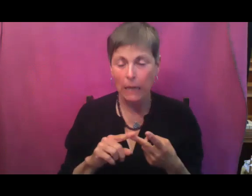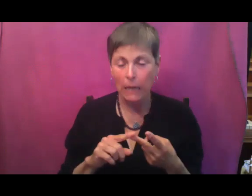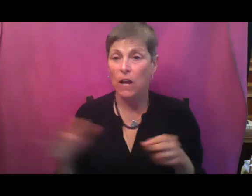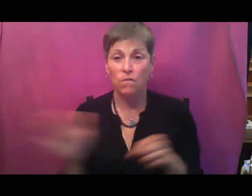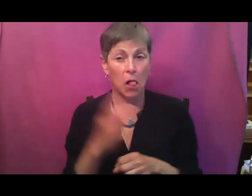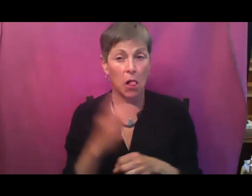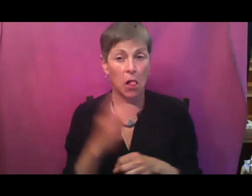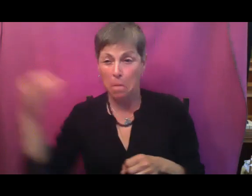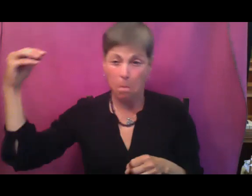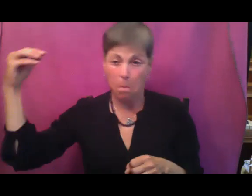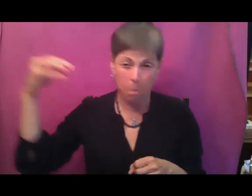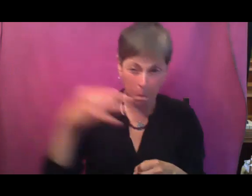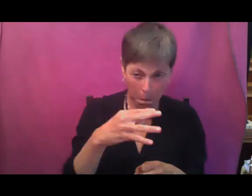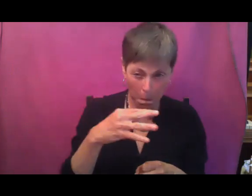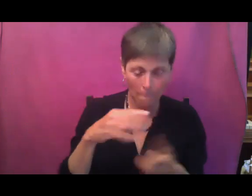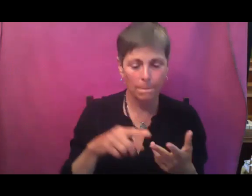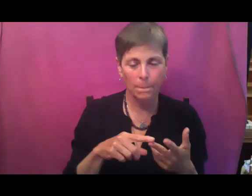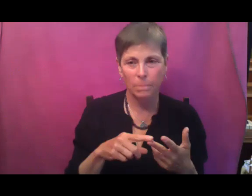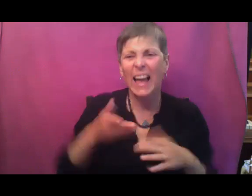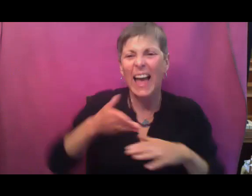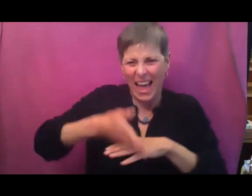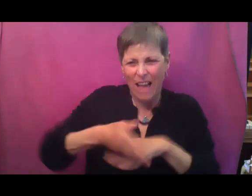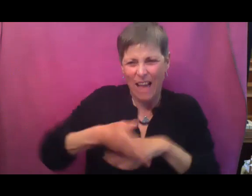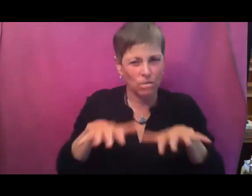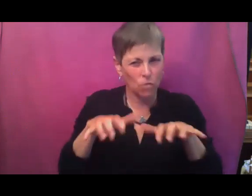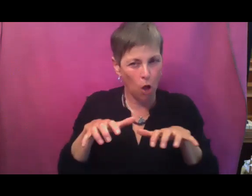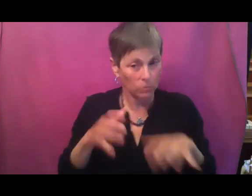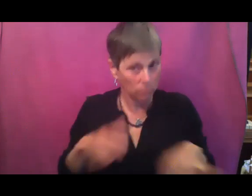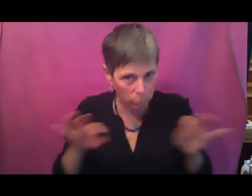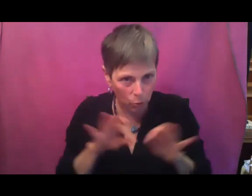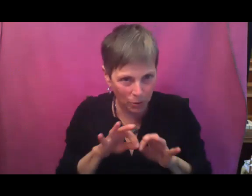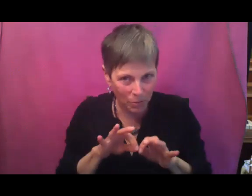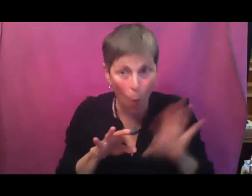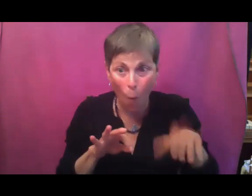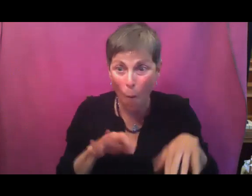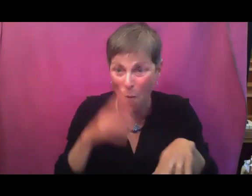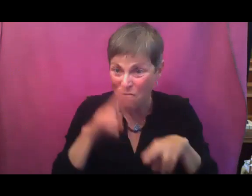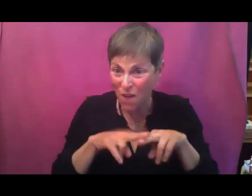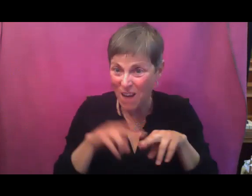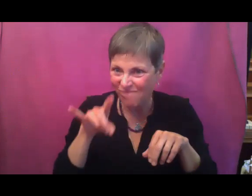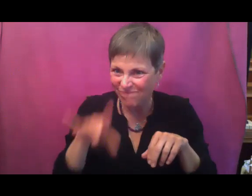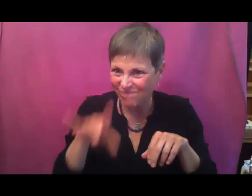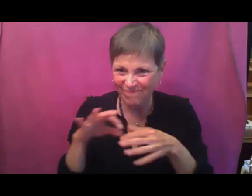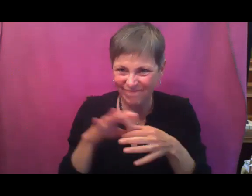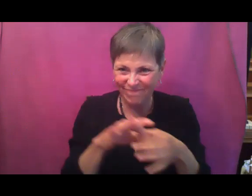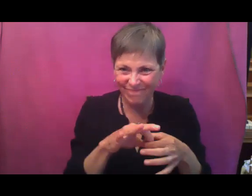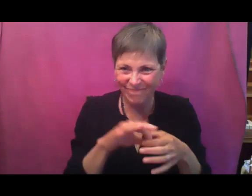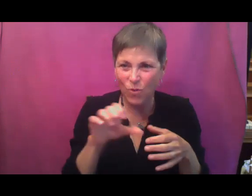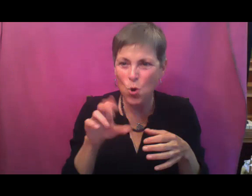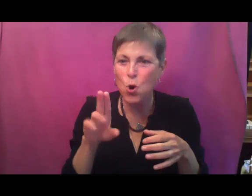after frost is crucial. And here's a fun little fact about cucumbers. The soil, they can actually